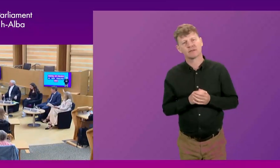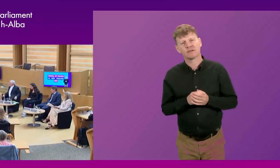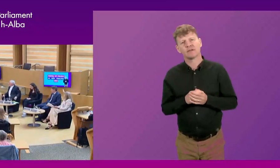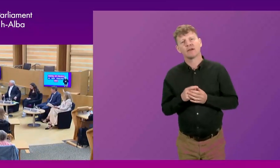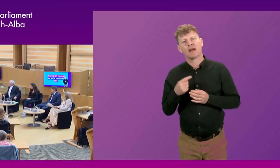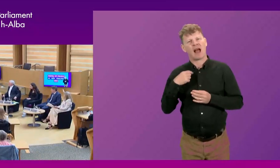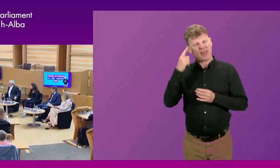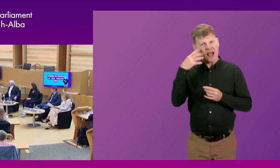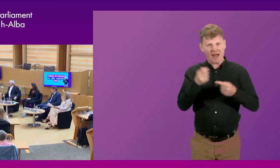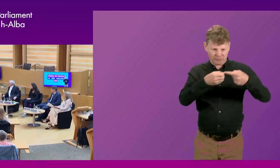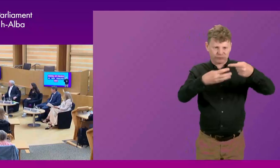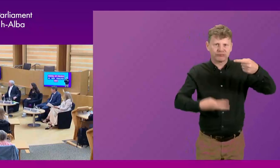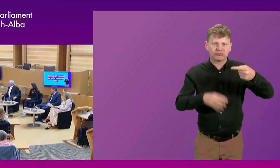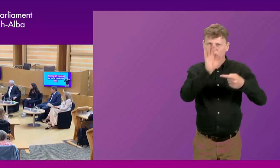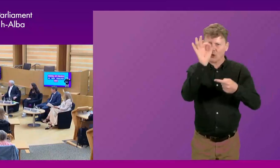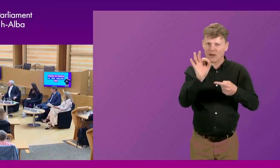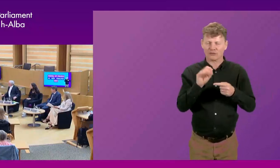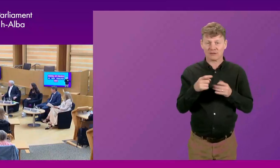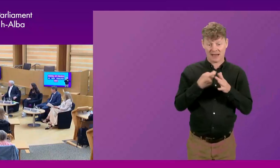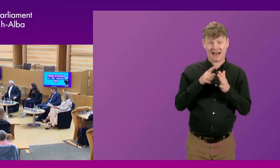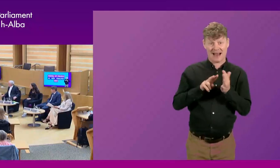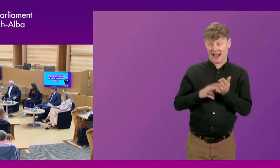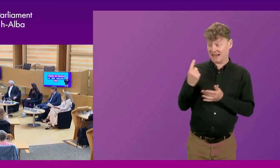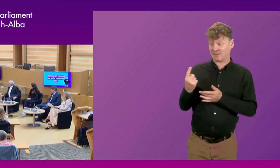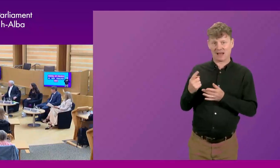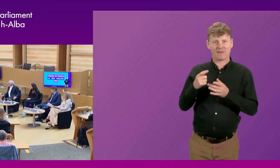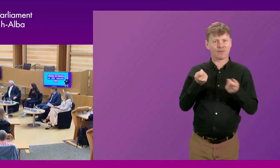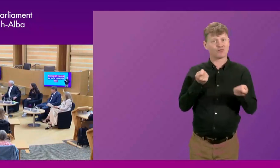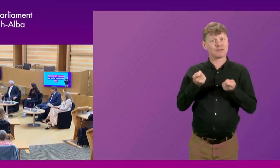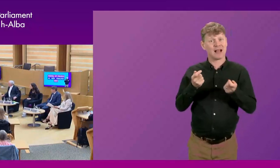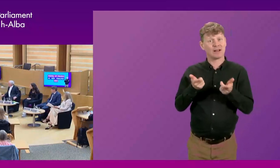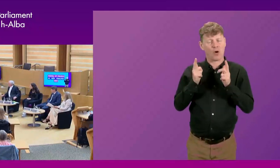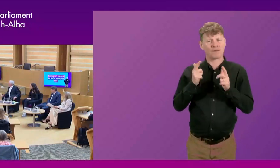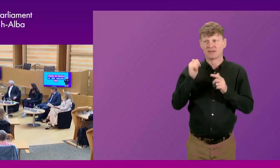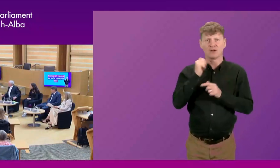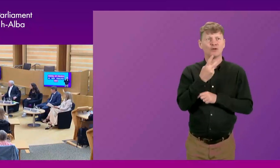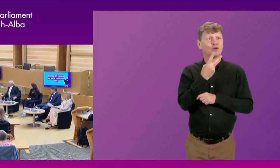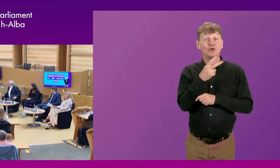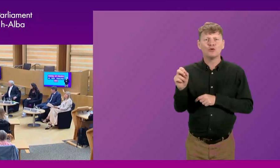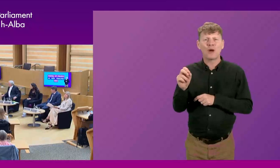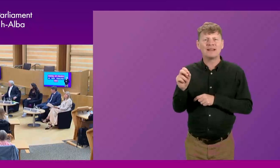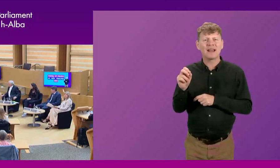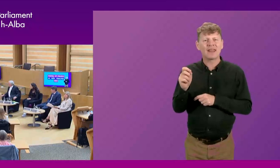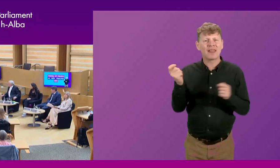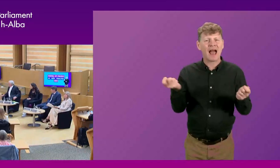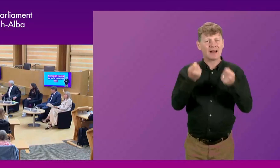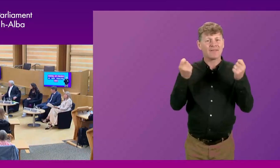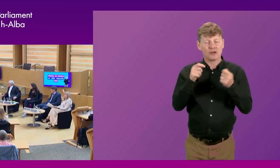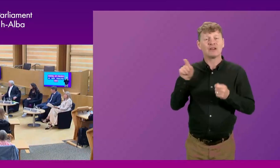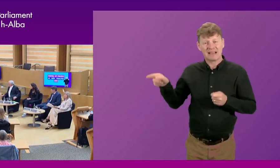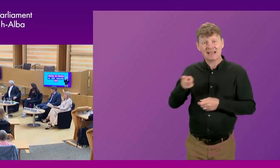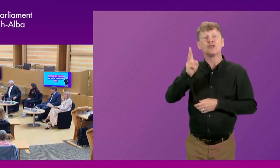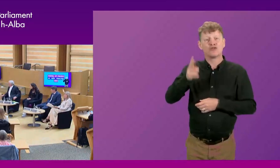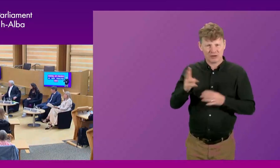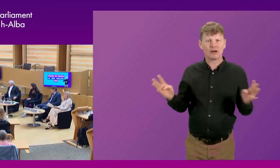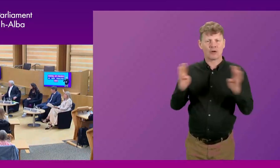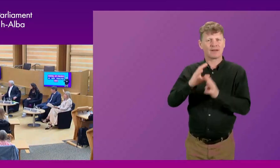series of questions in there. And when Ken was presiding officer, when we were marking the 20th anniversary, um, he reconvened the CSG